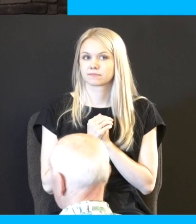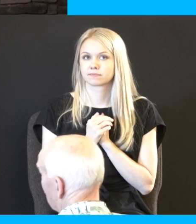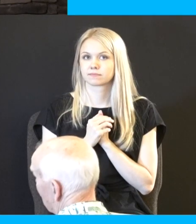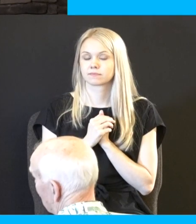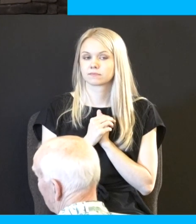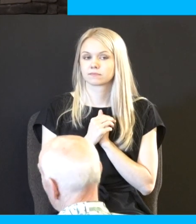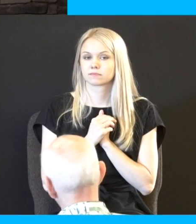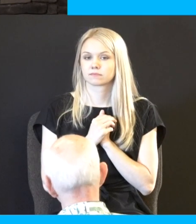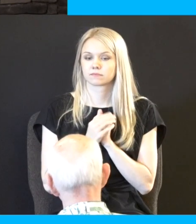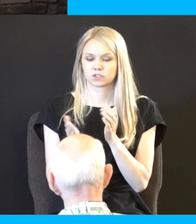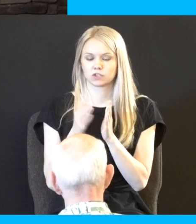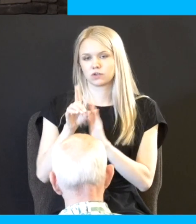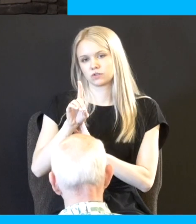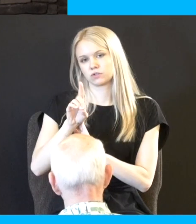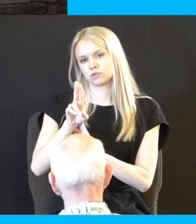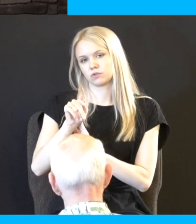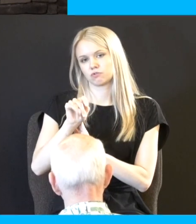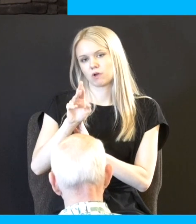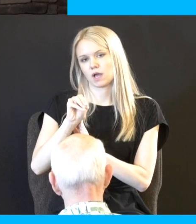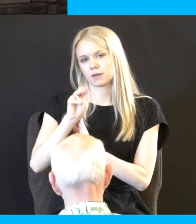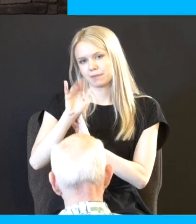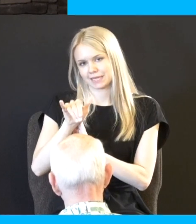turn to Deuteronomy 21 let's go there first Deuteronomy 21